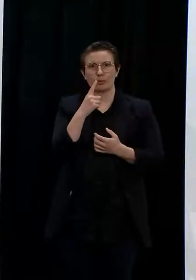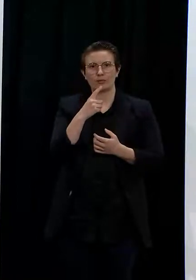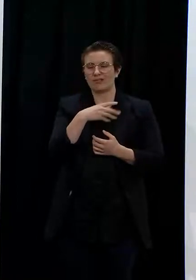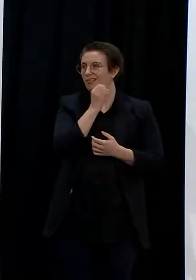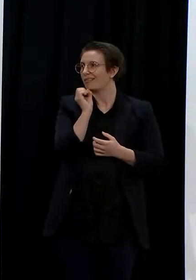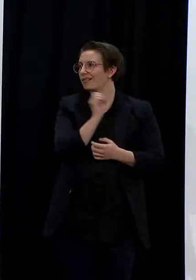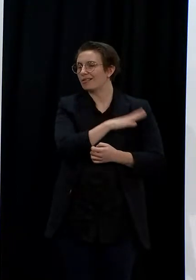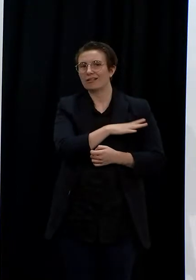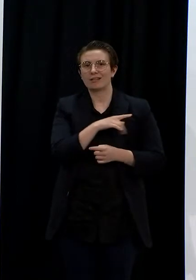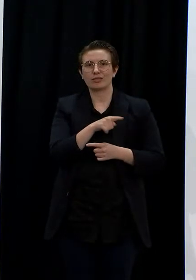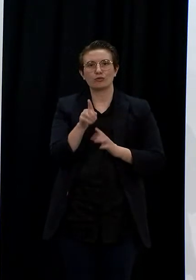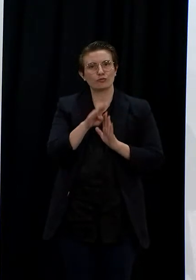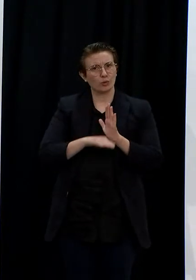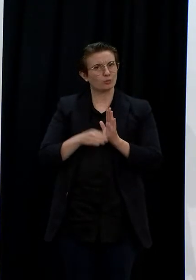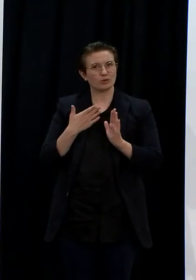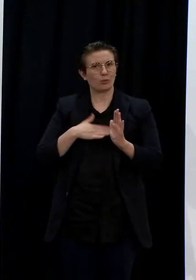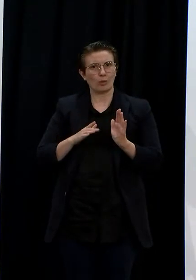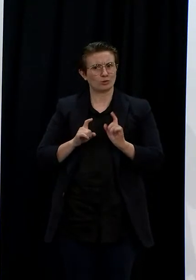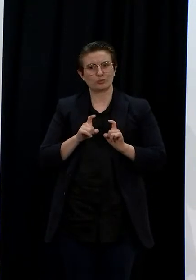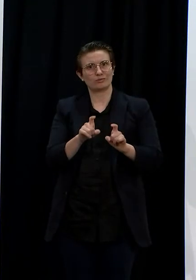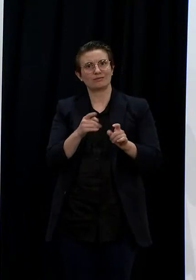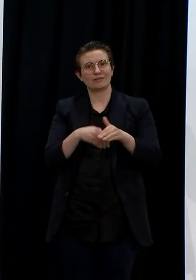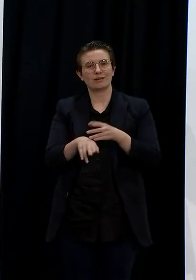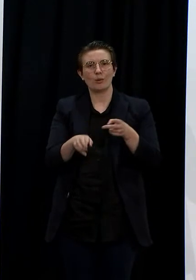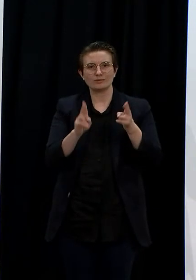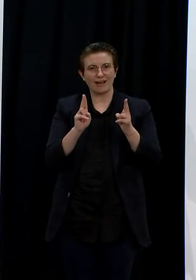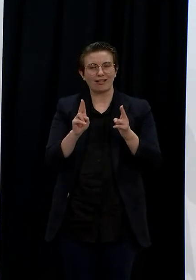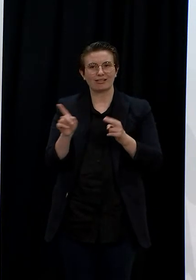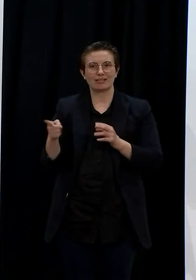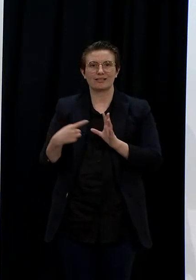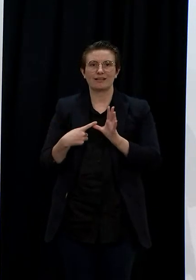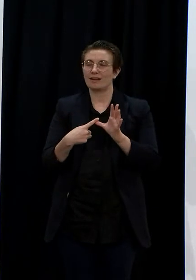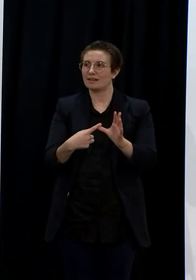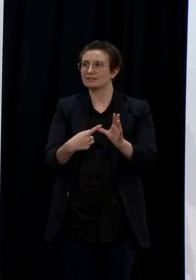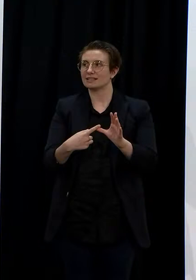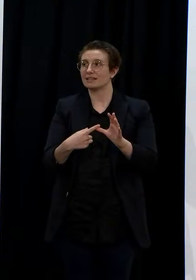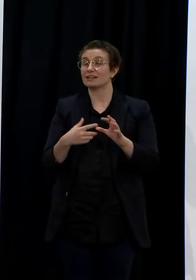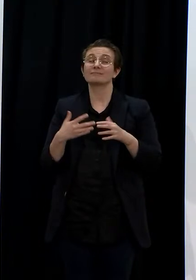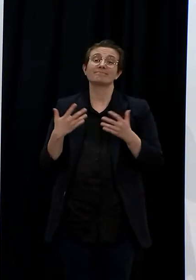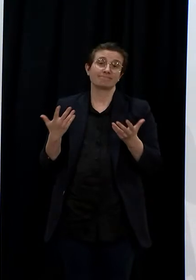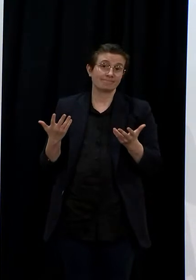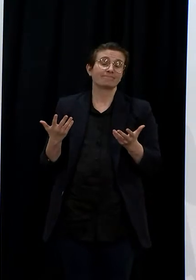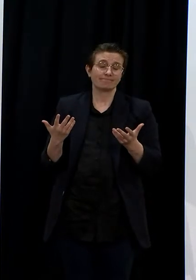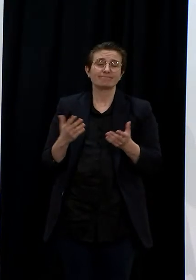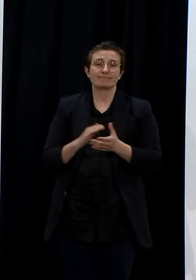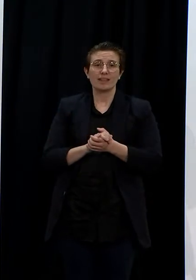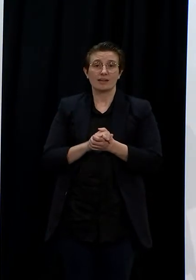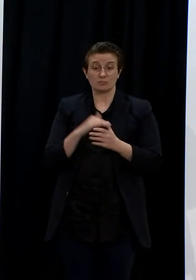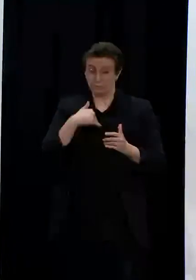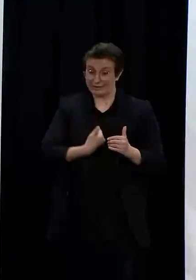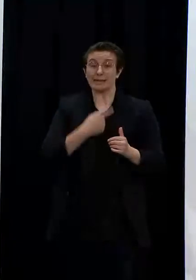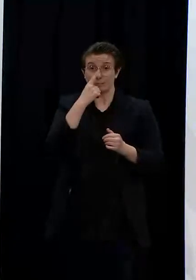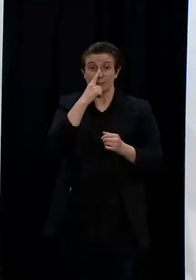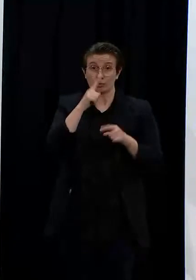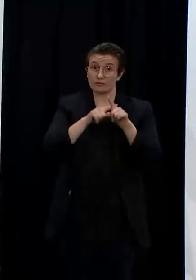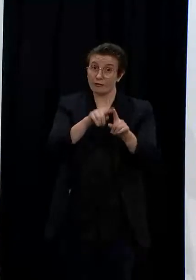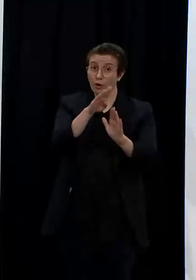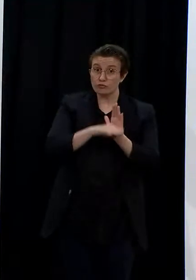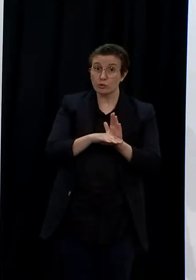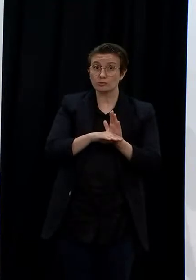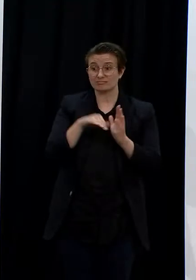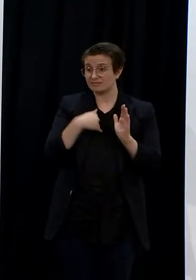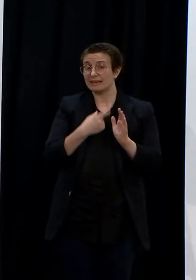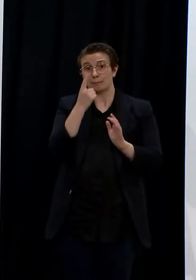of the staff and to the families and what you're explaining to me sounds highly unusual given the 160